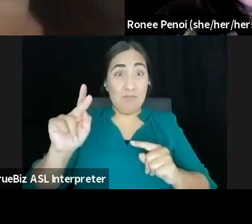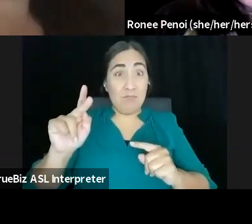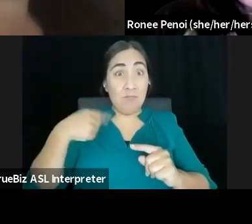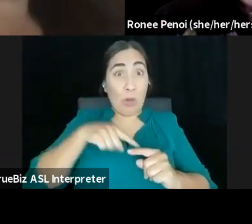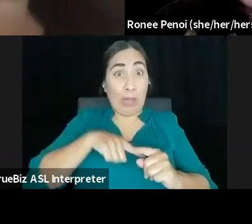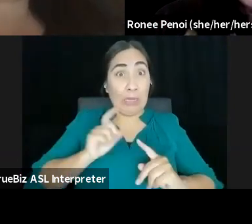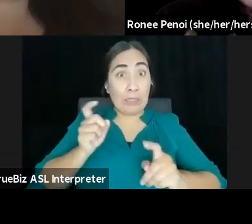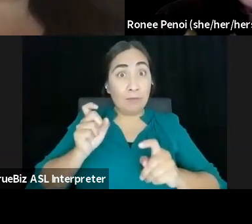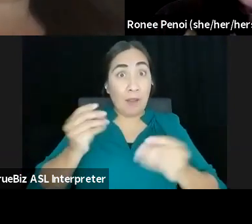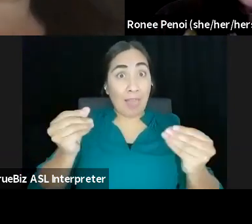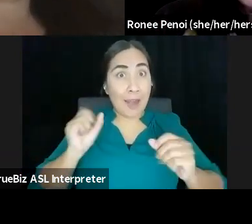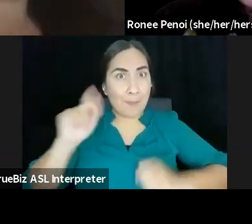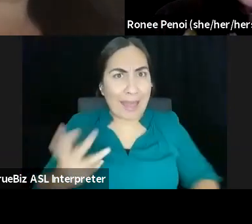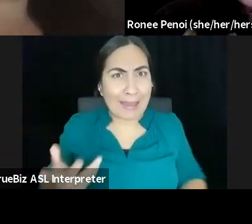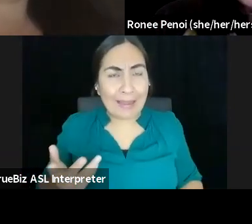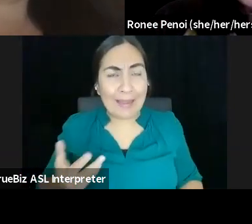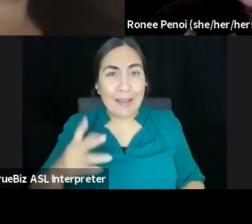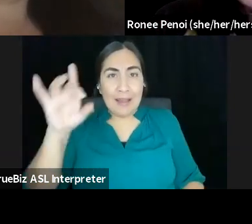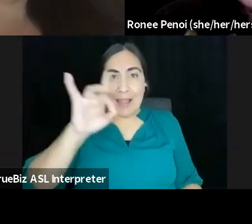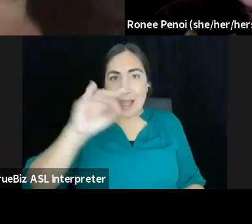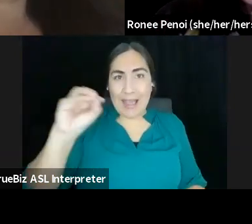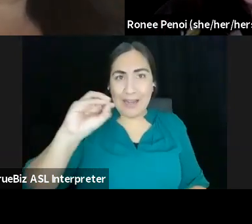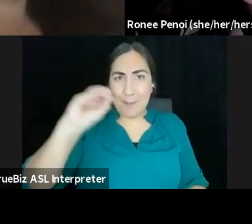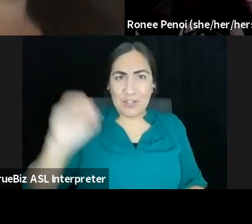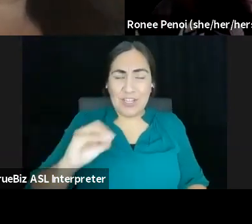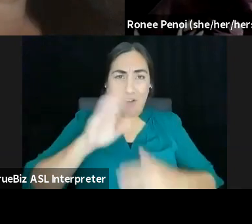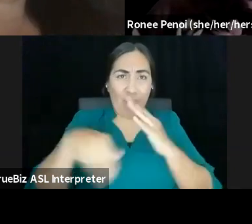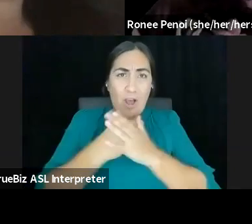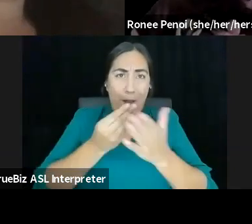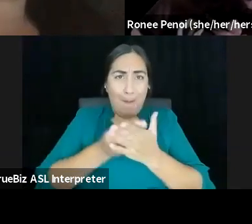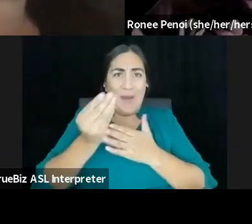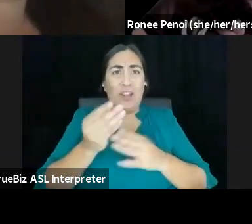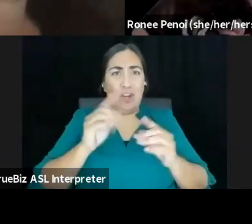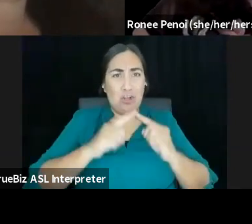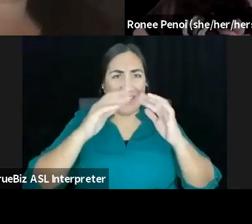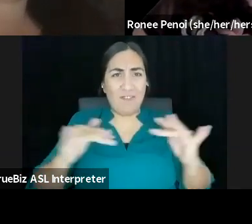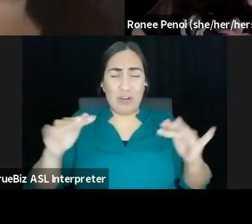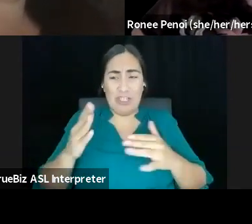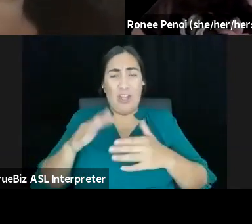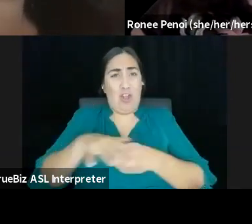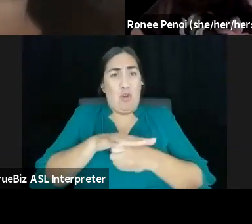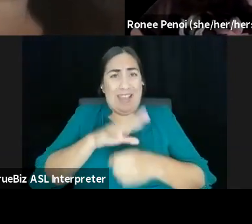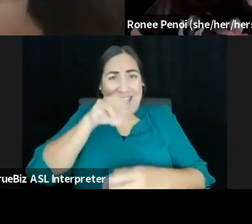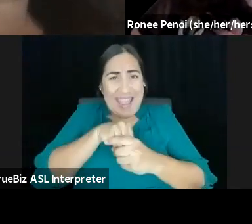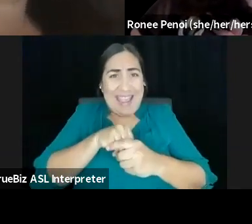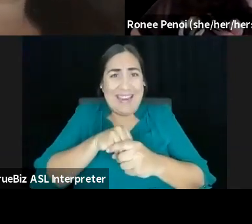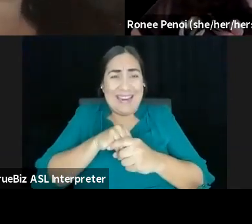of all biodiversity on this planet is located within indigenous people's lands. However, only a